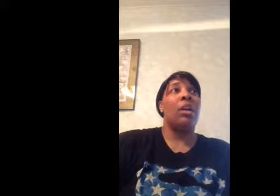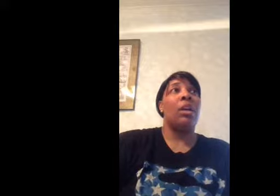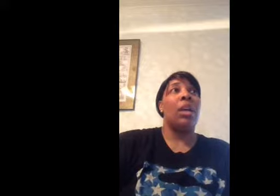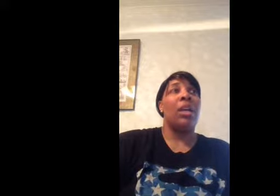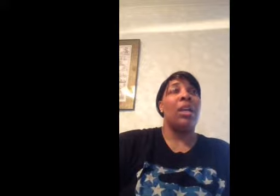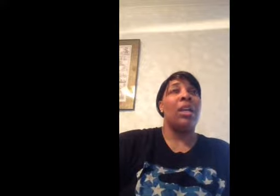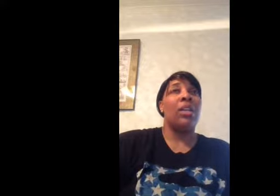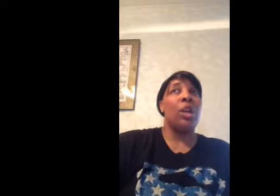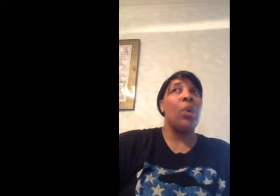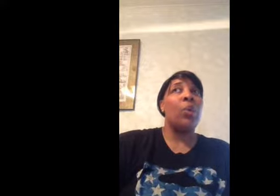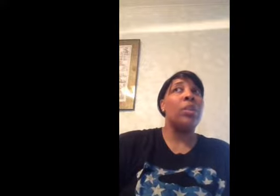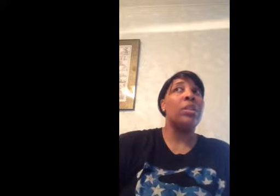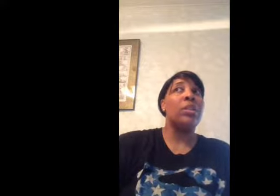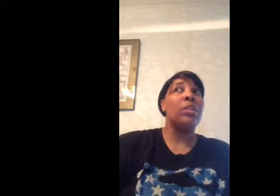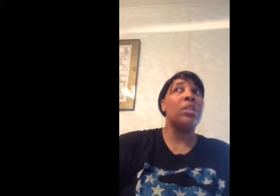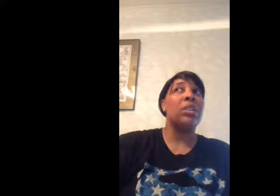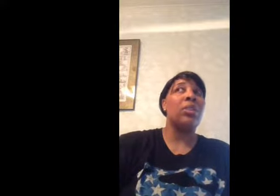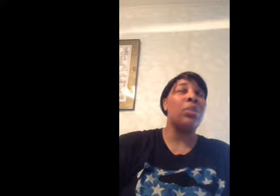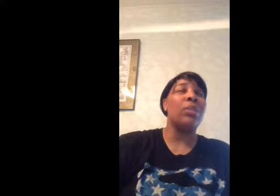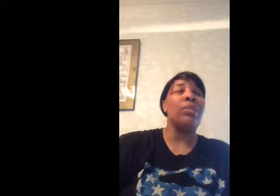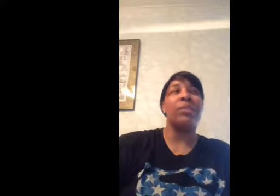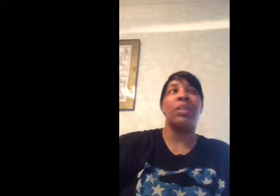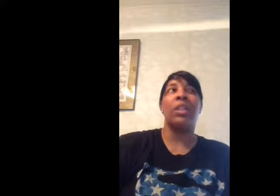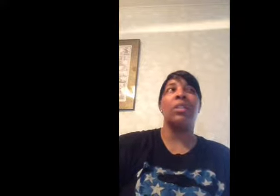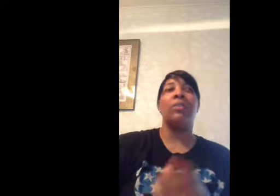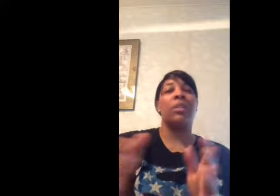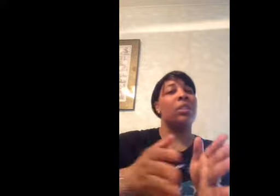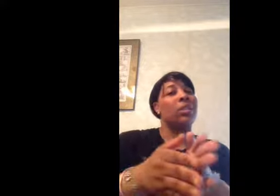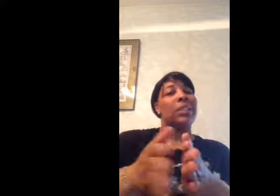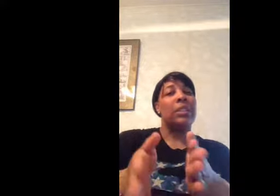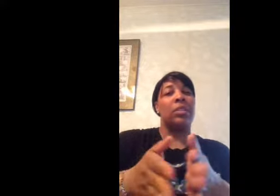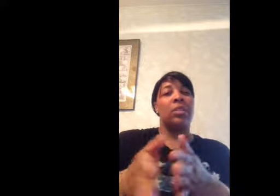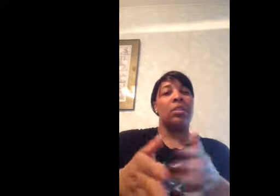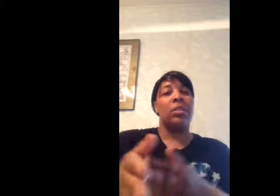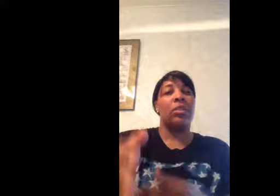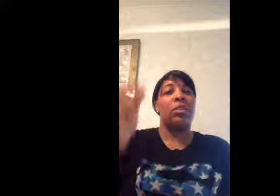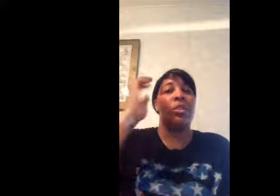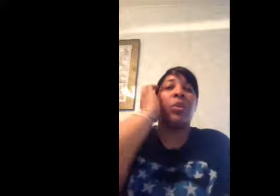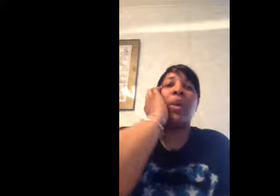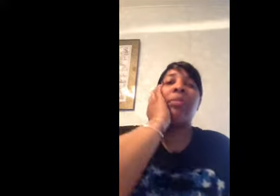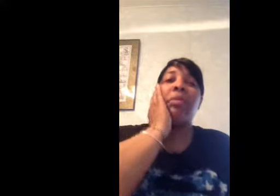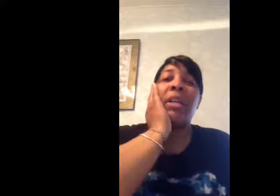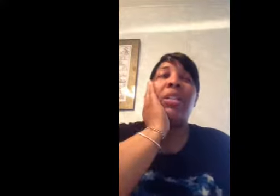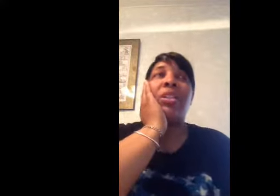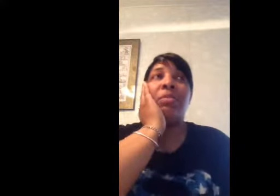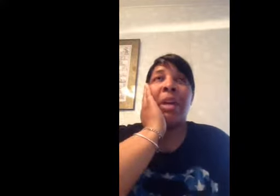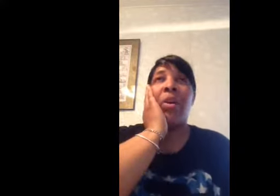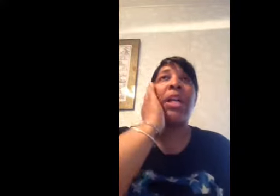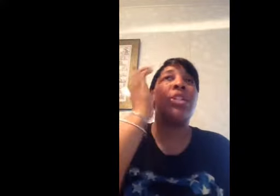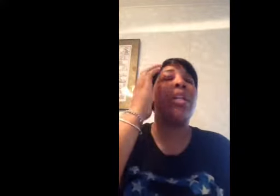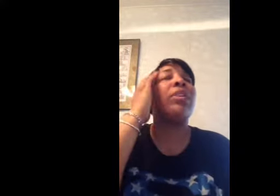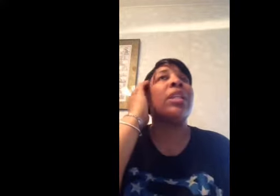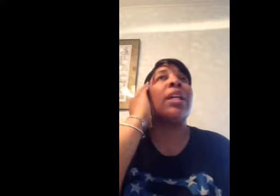And I know this sort of kind of took away from his marriage and everything.